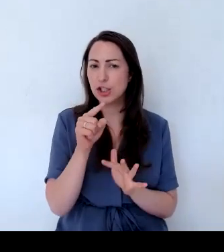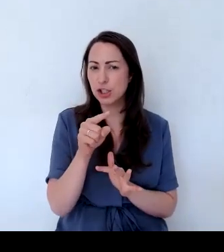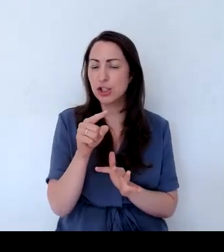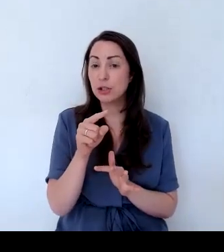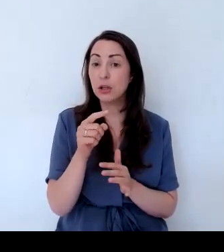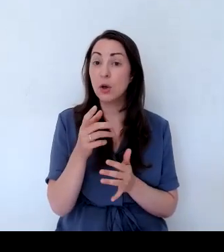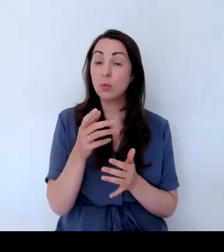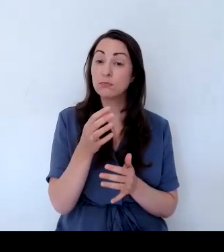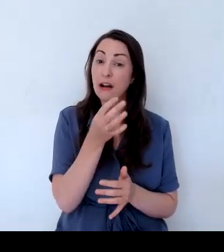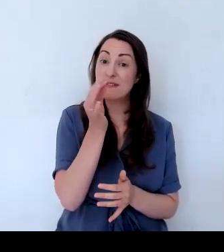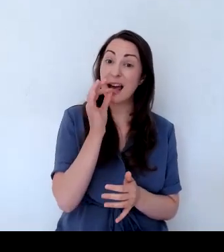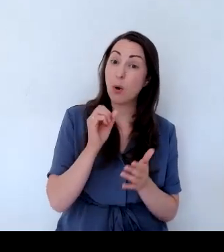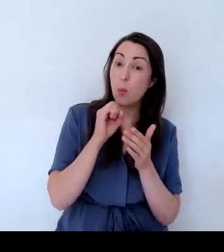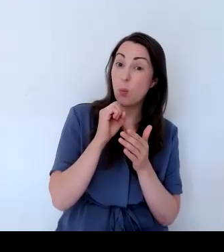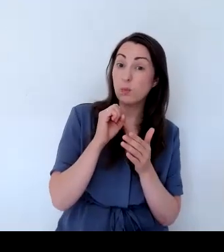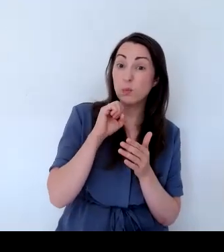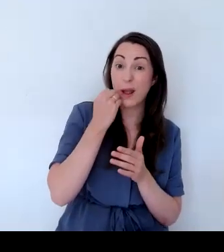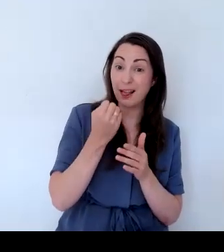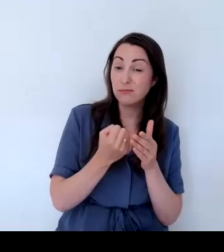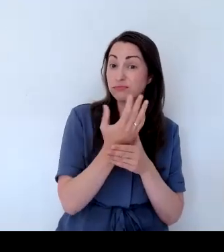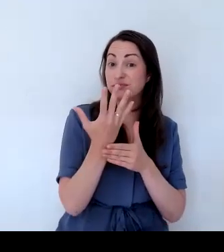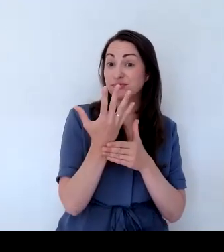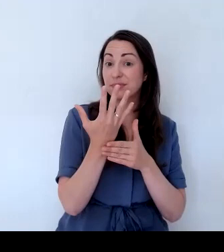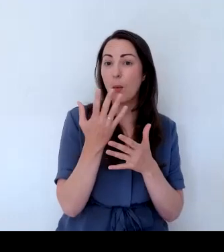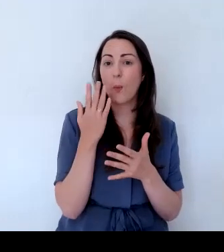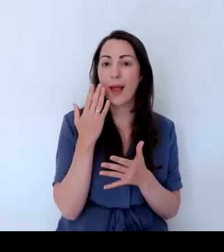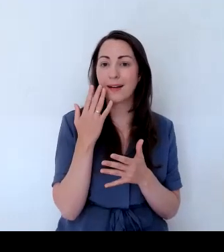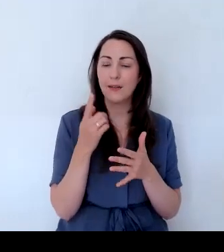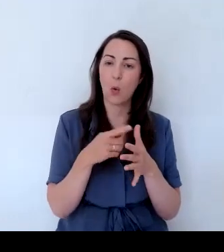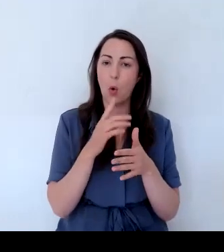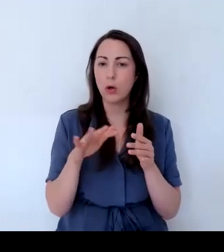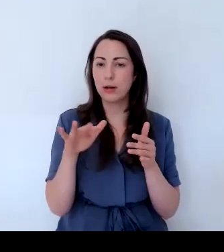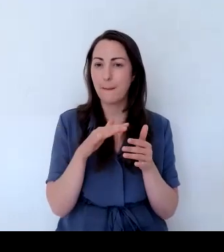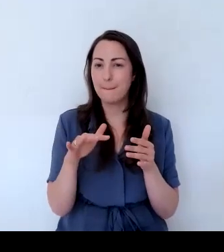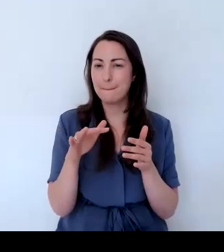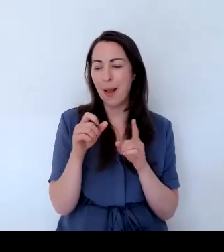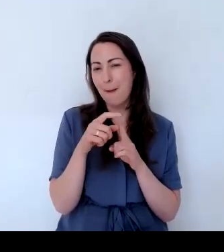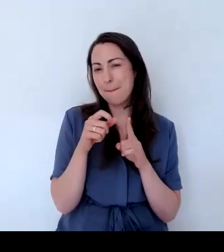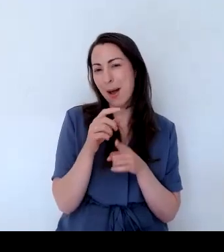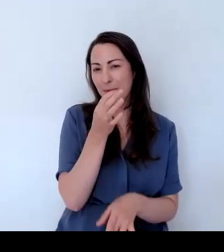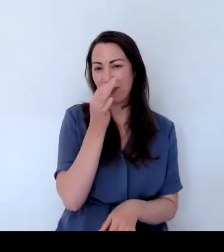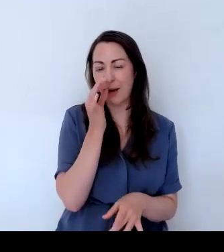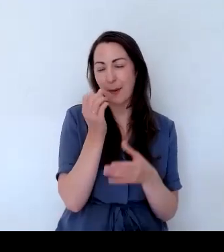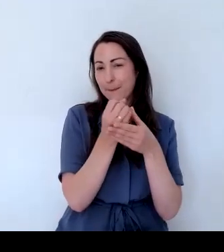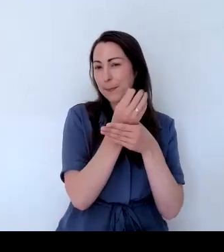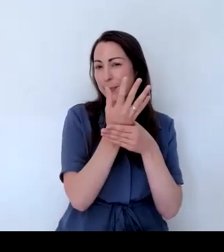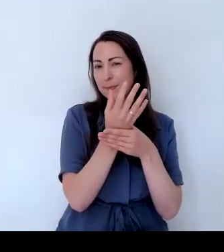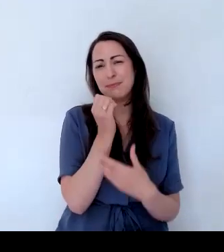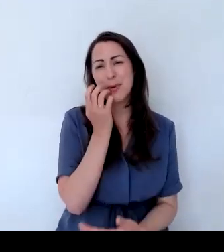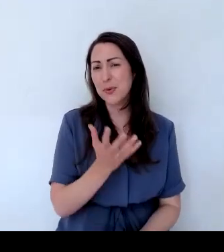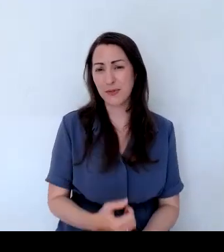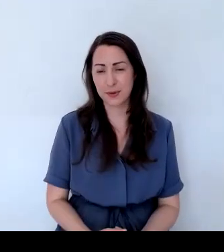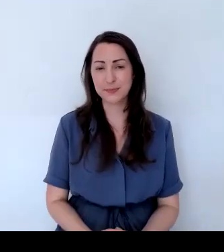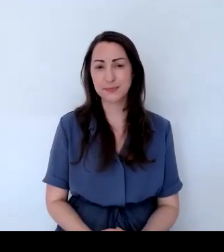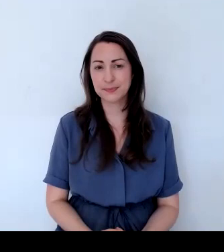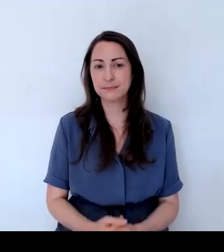autumn. And that's a purple, beautiful purple flower. We've got, let see,